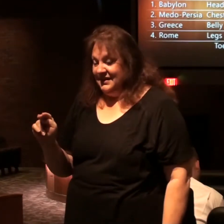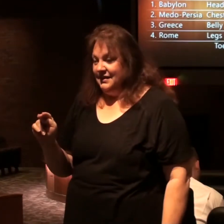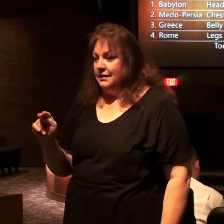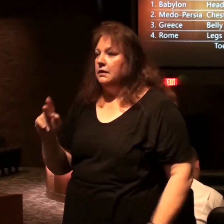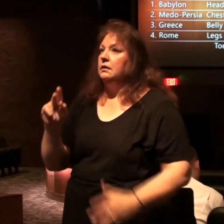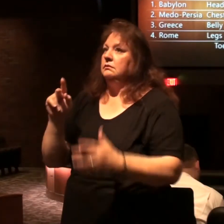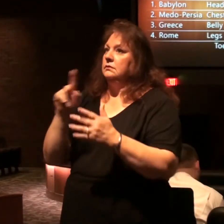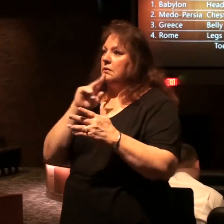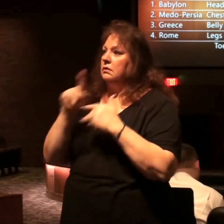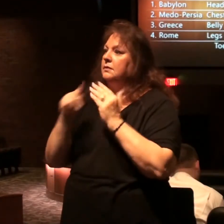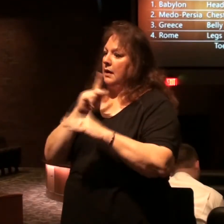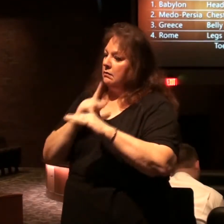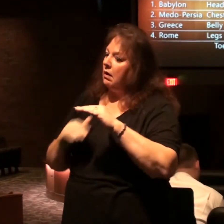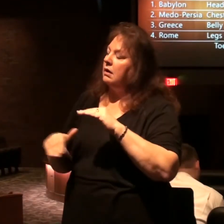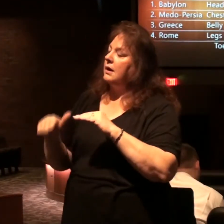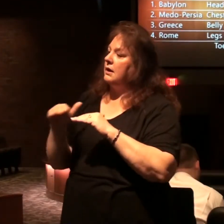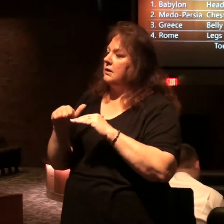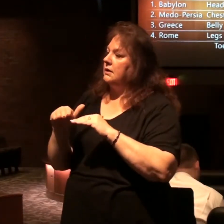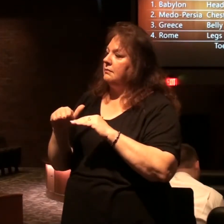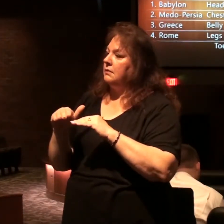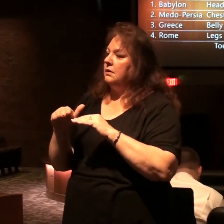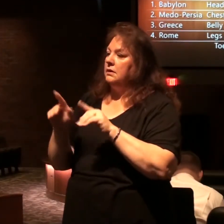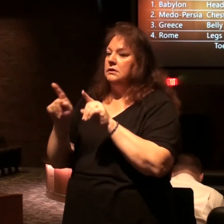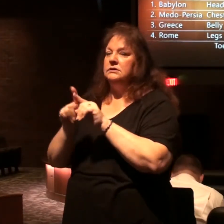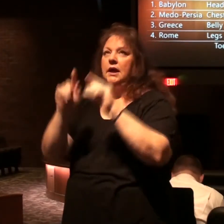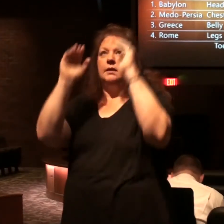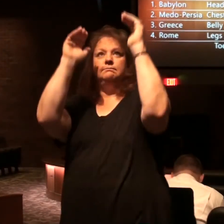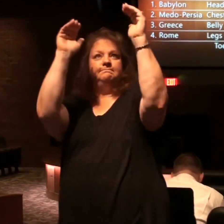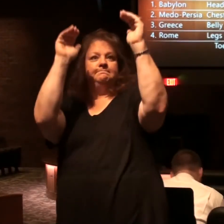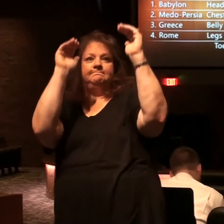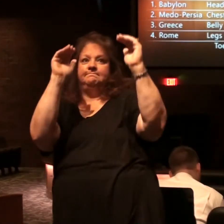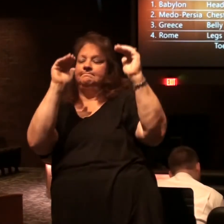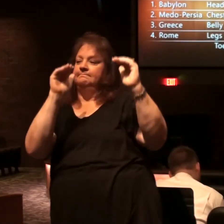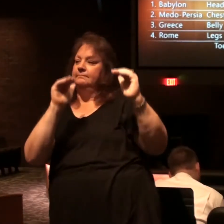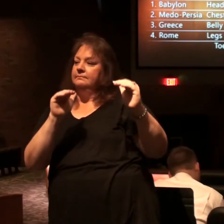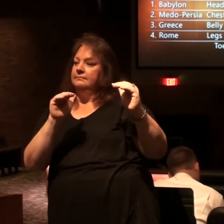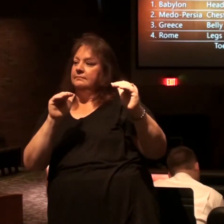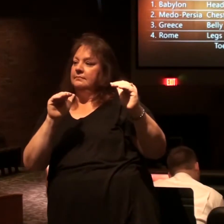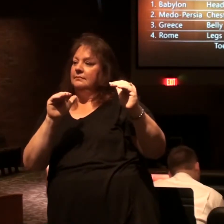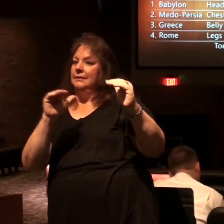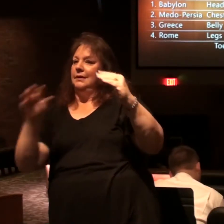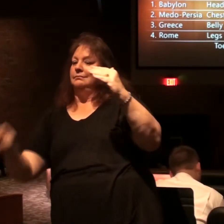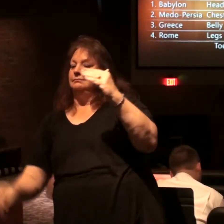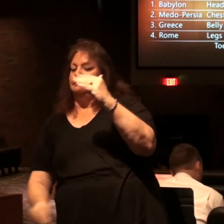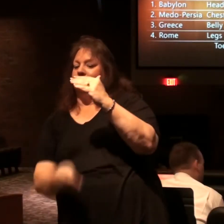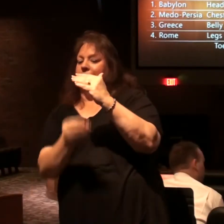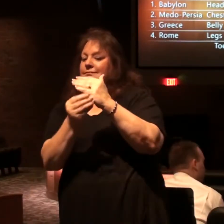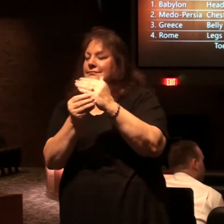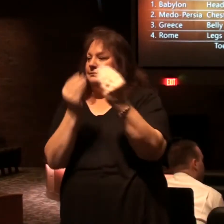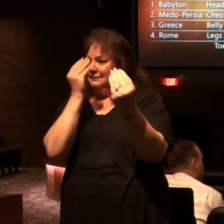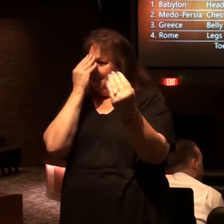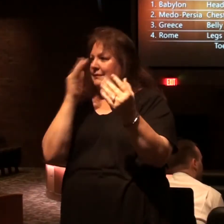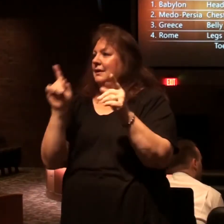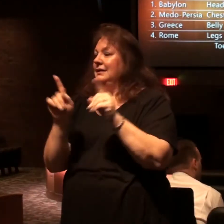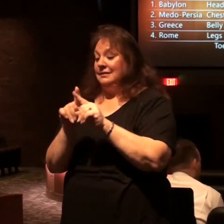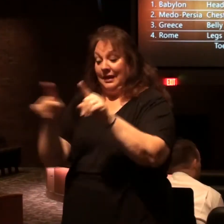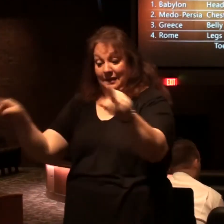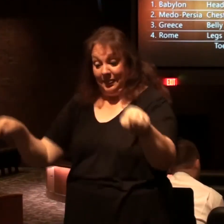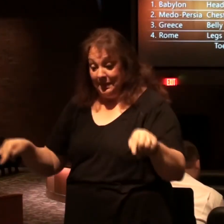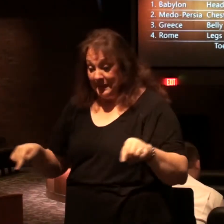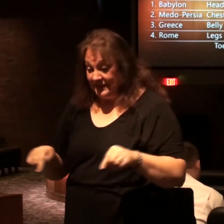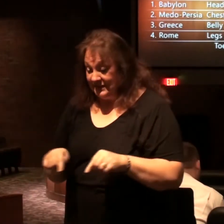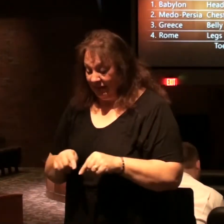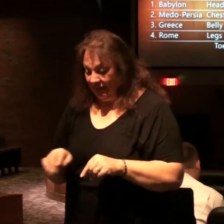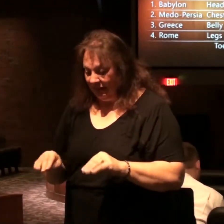have the kingdom so the same order but there's another piece in there that was missing it's like you have the puzzle